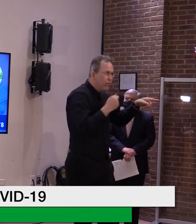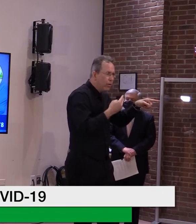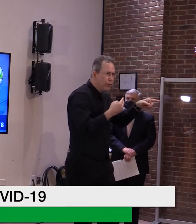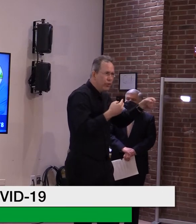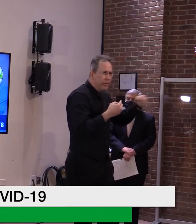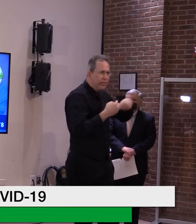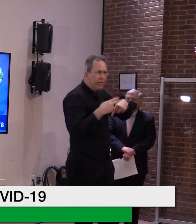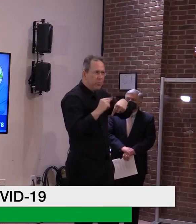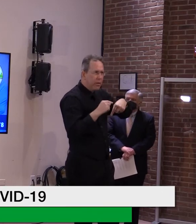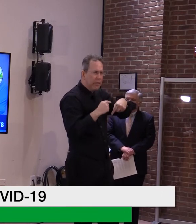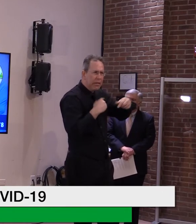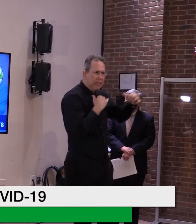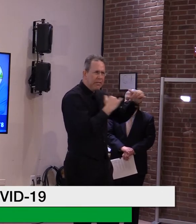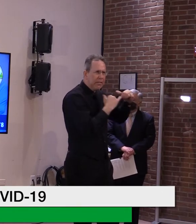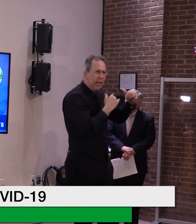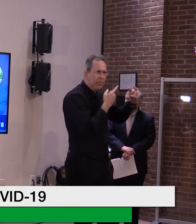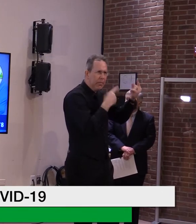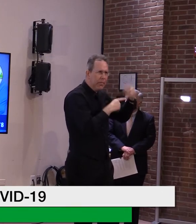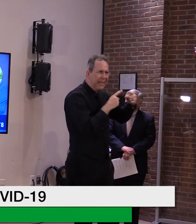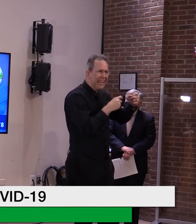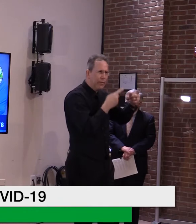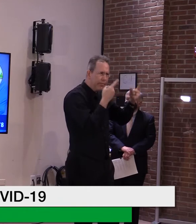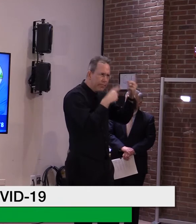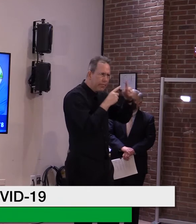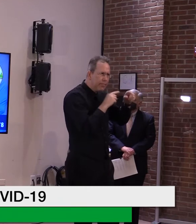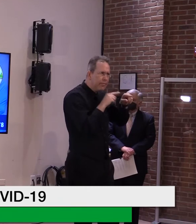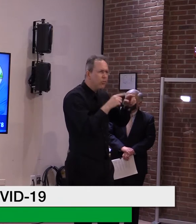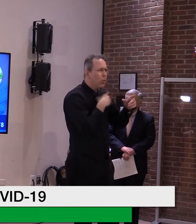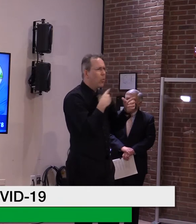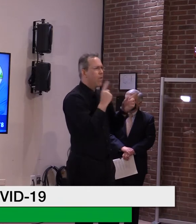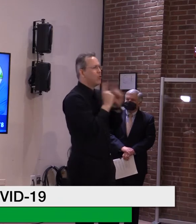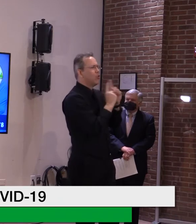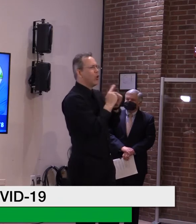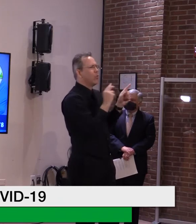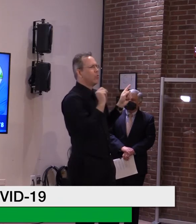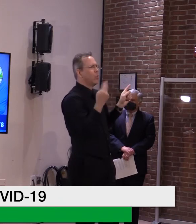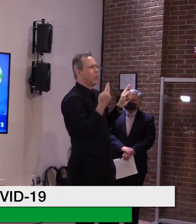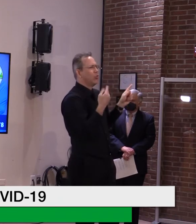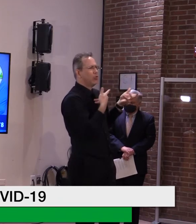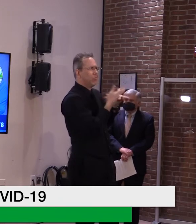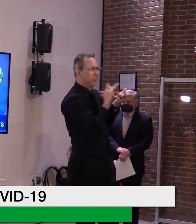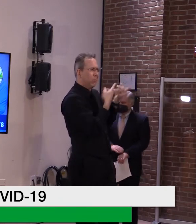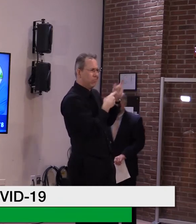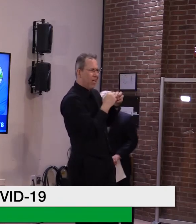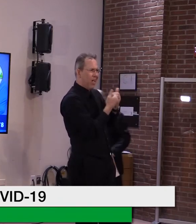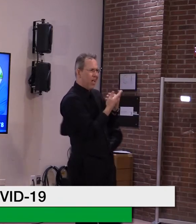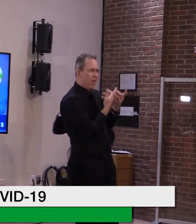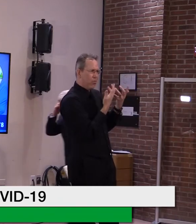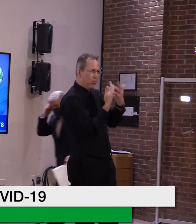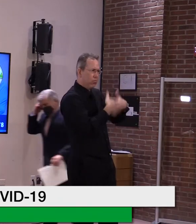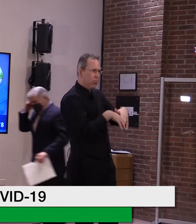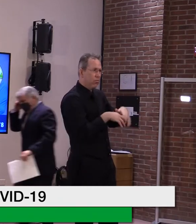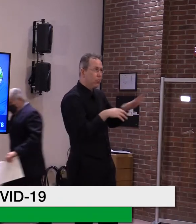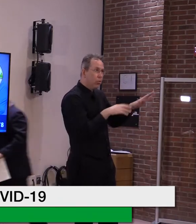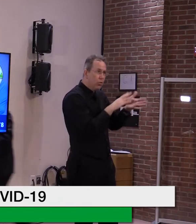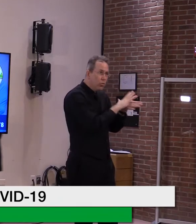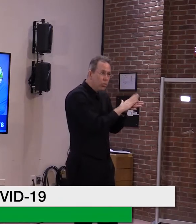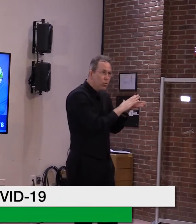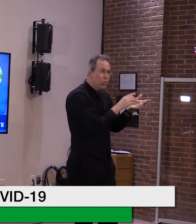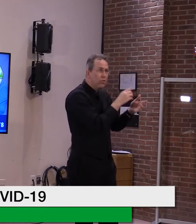we are going to be, uh, vaccinating some from New Hampshire, uh, who teach in our schools. Secretary Smith.